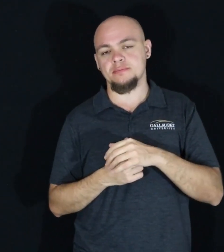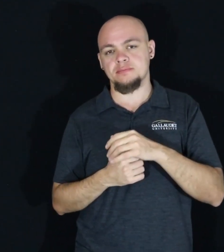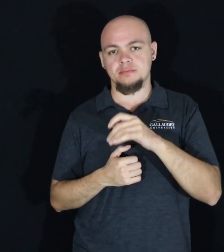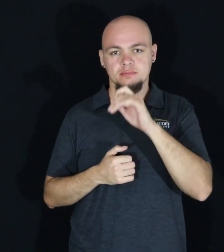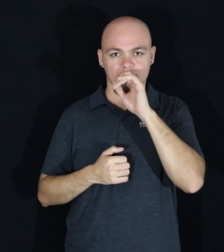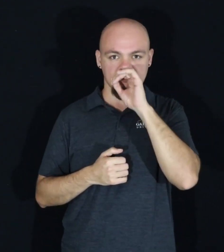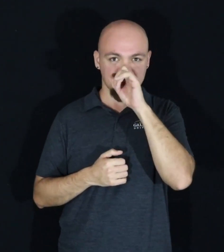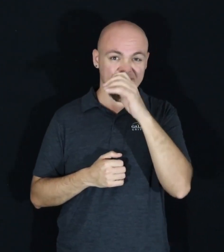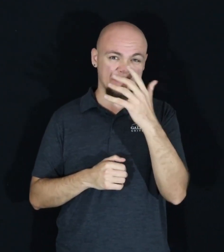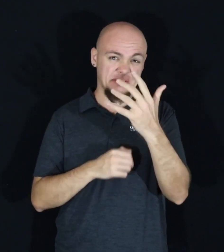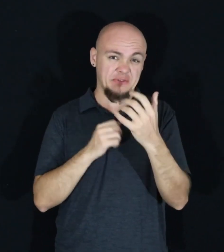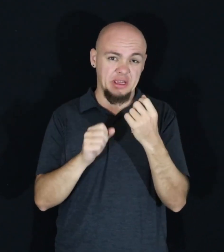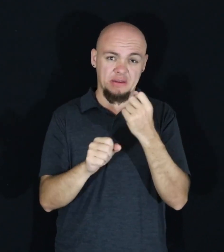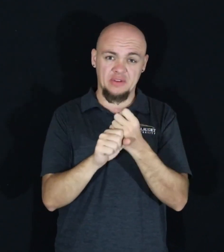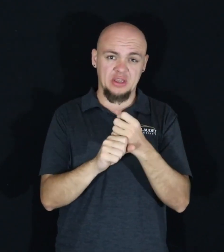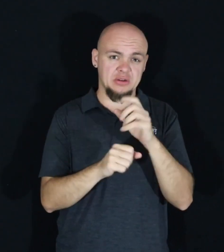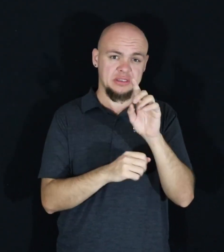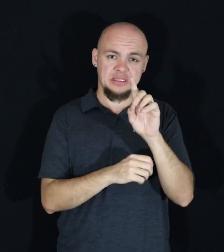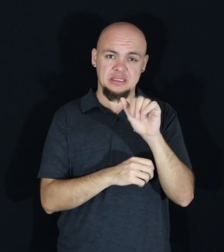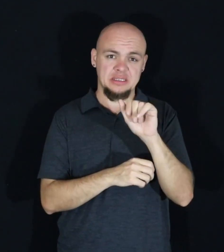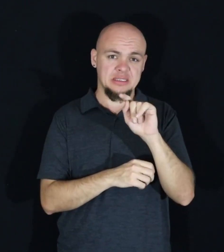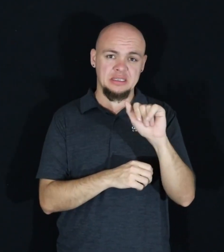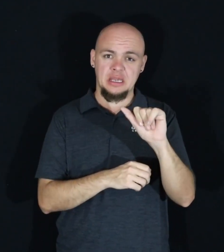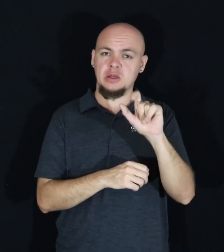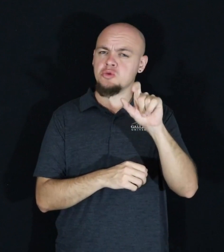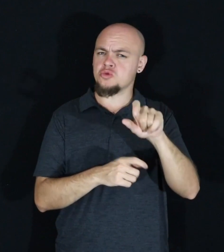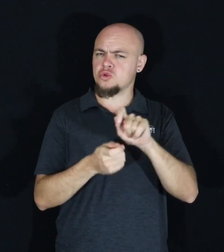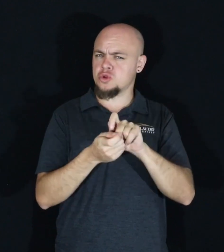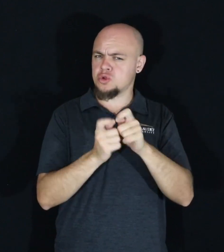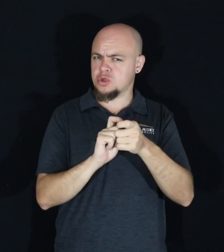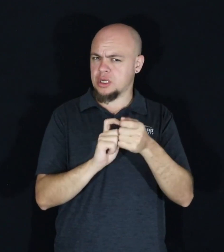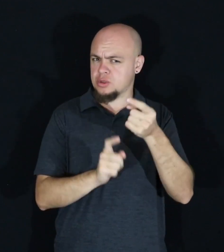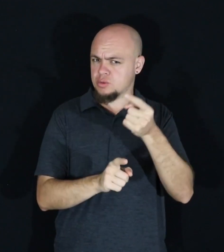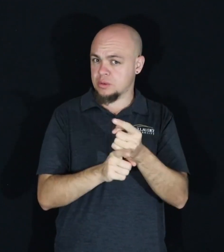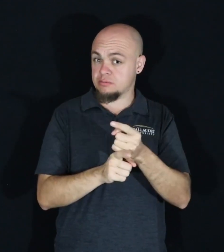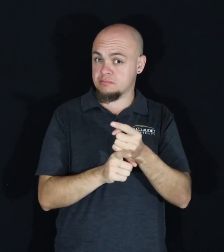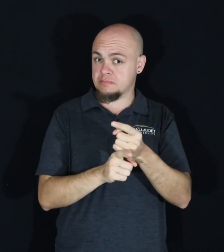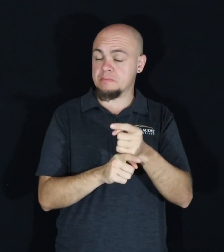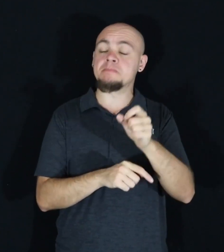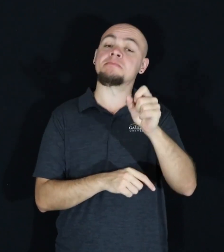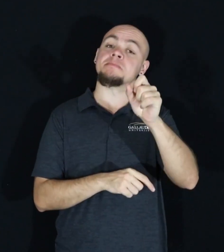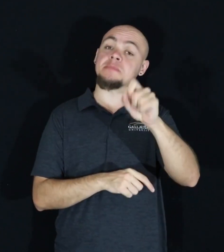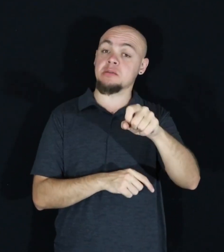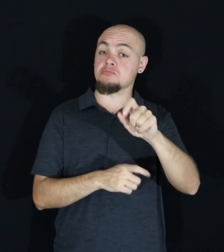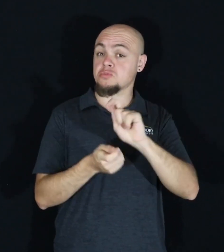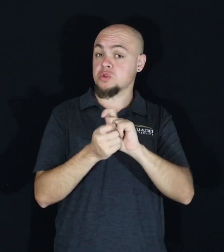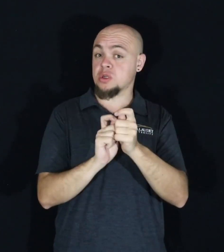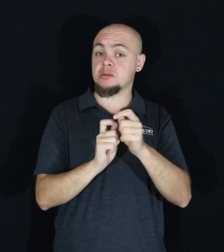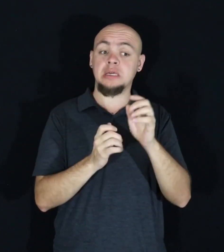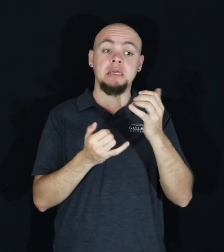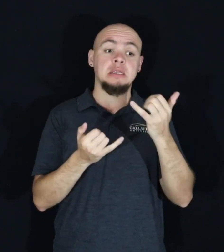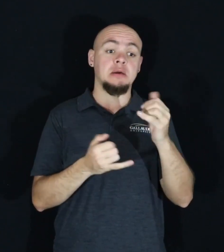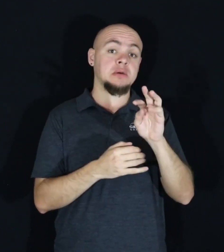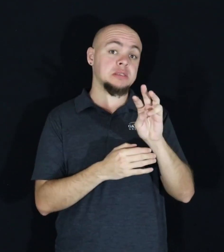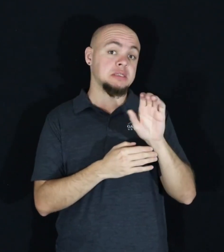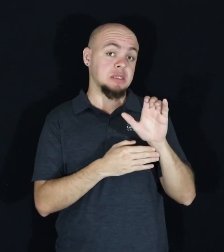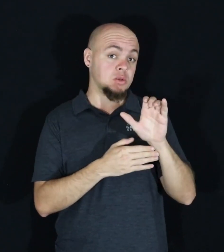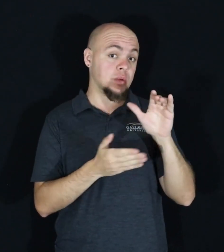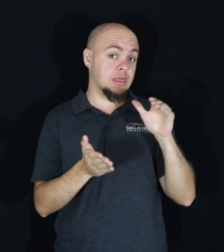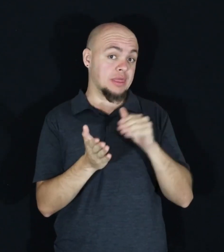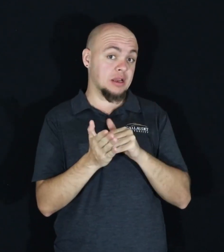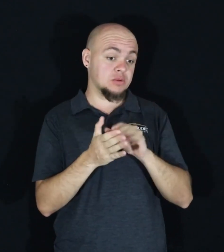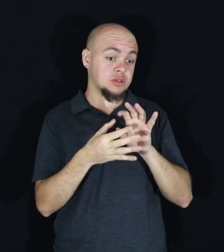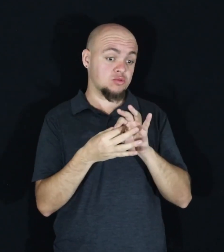five years this data had to have changed, and it has. Instead of 600,000 individuals